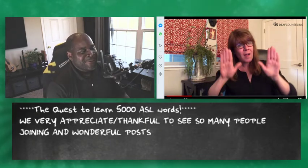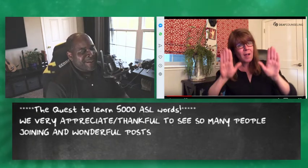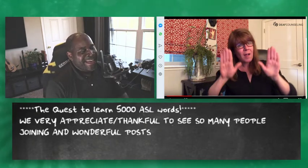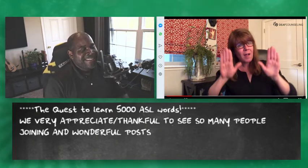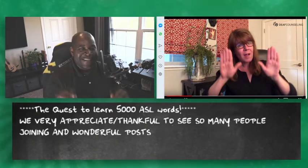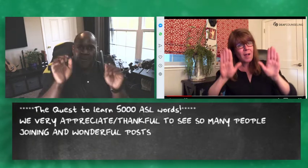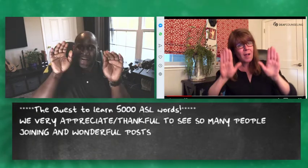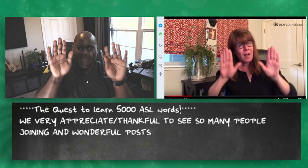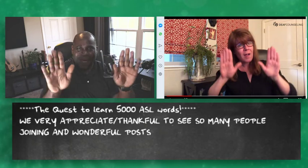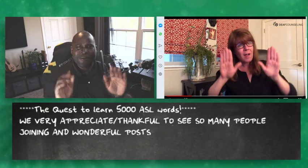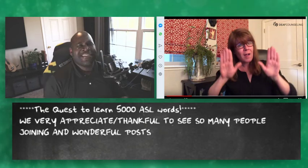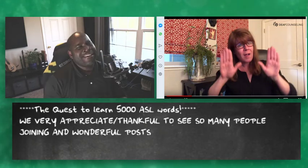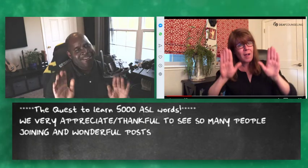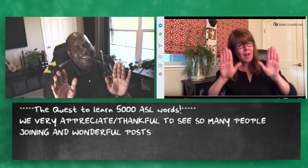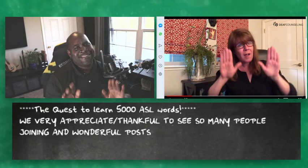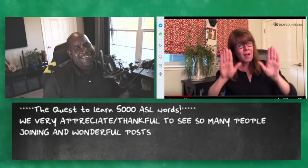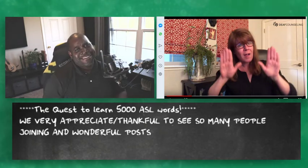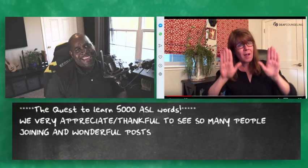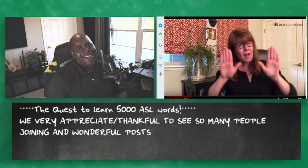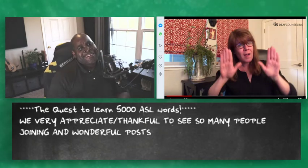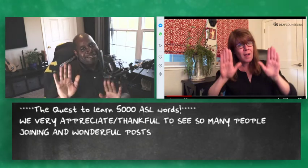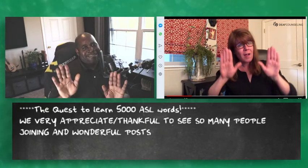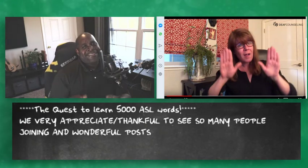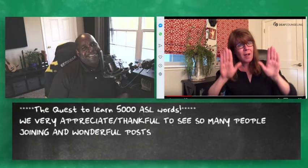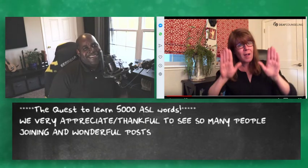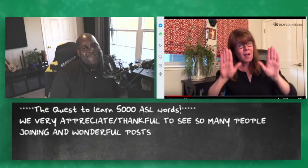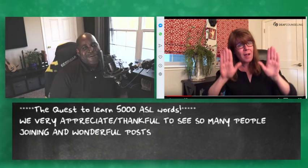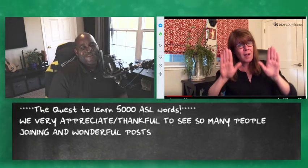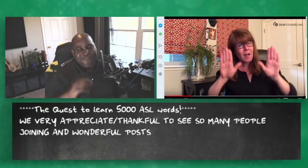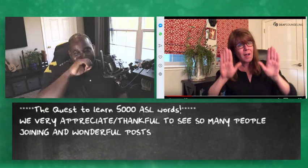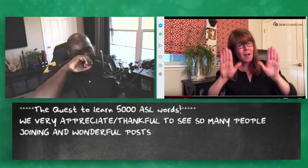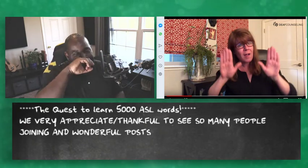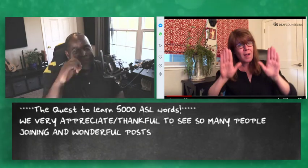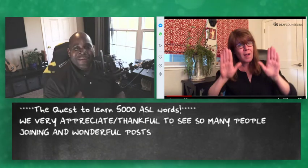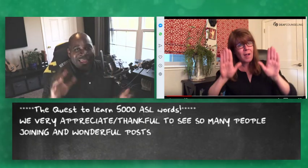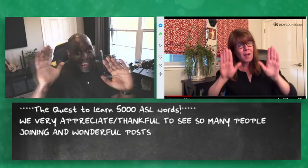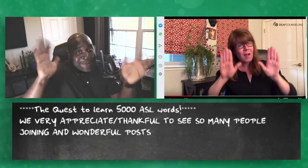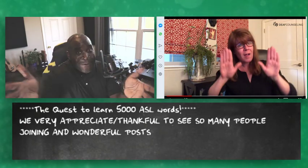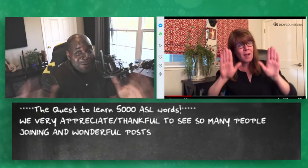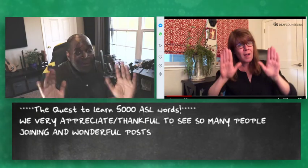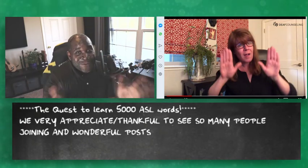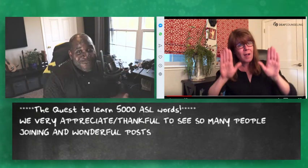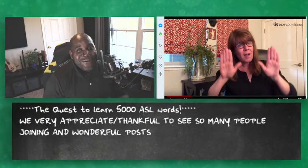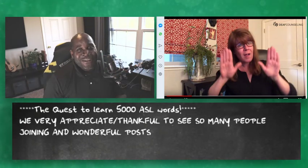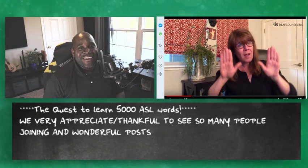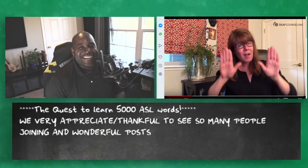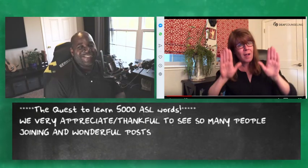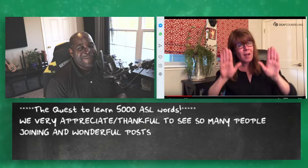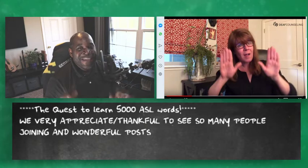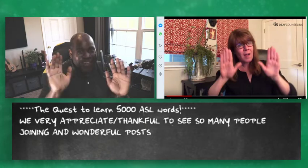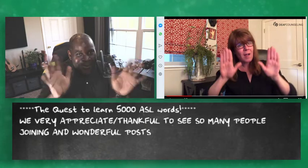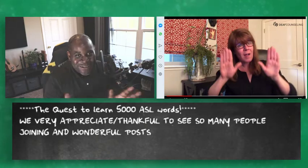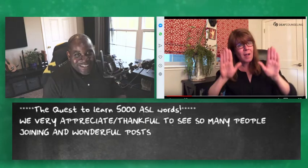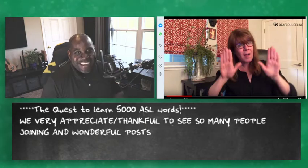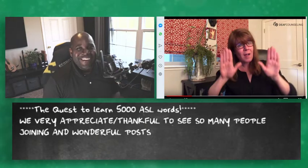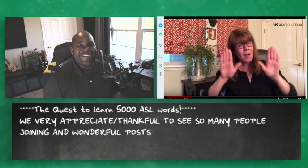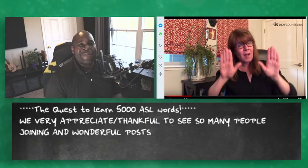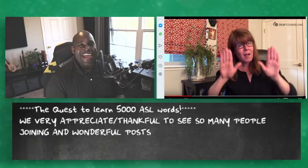sarcastic when you do it that way it's like oh that's good yeah uh that's wonderful right I like oh you're so good oh you did it right